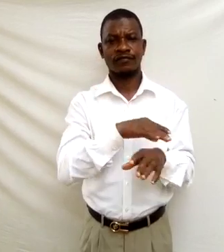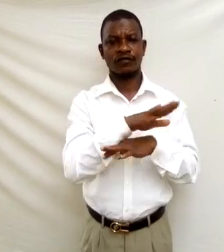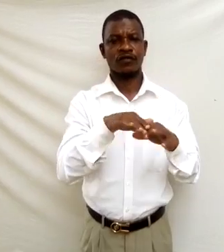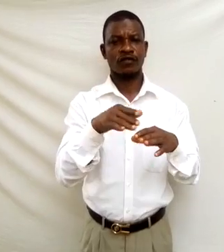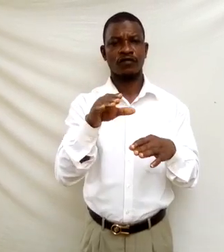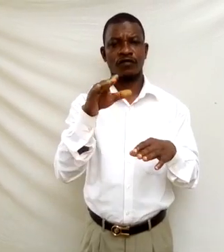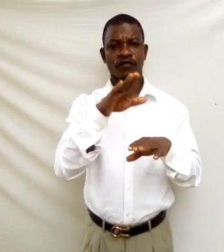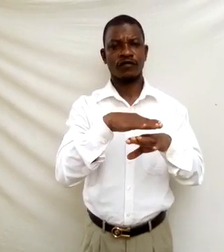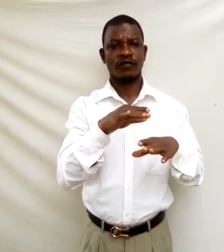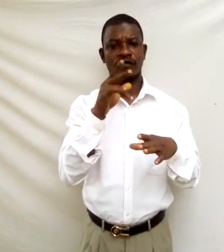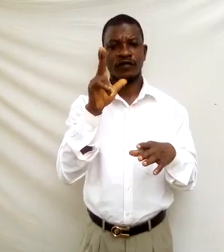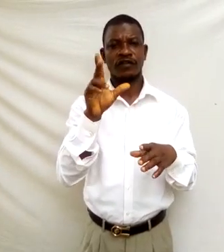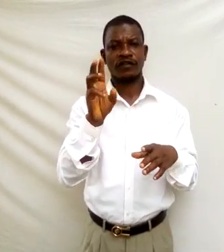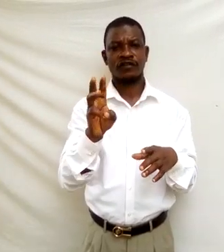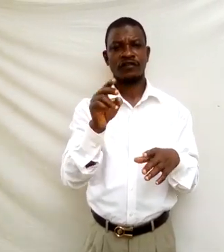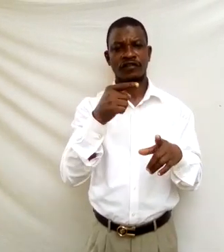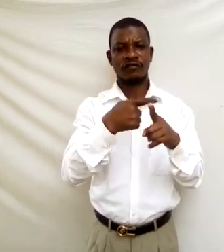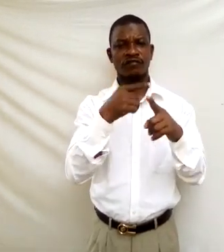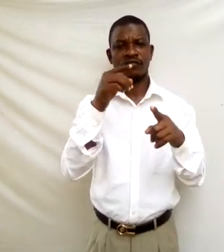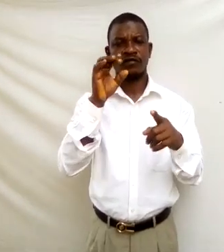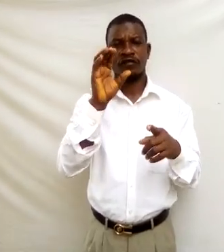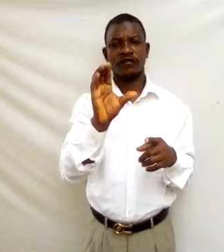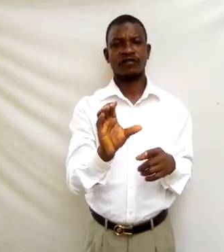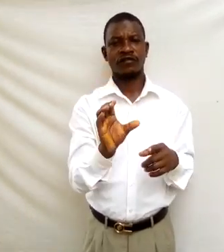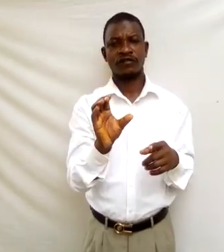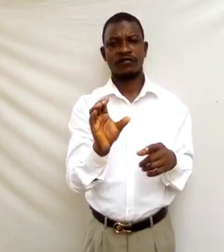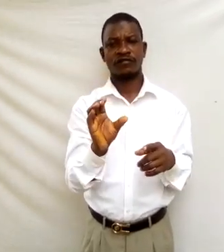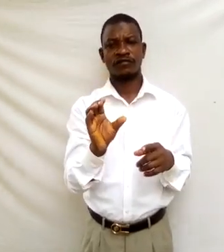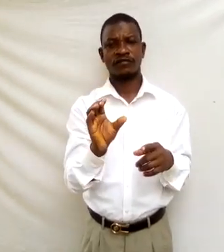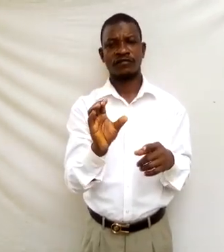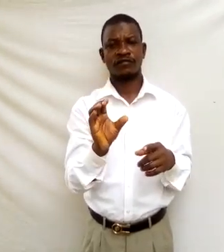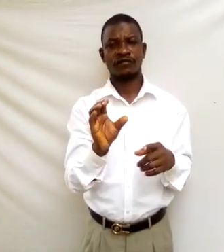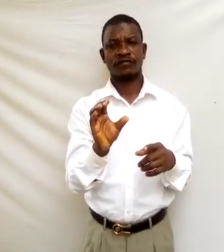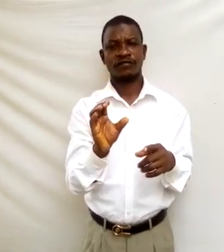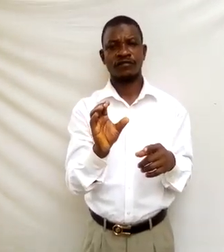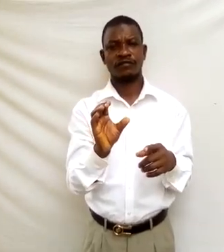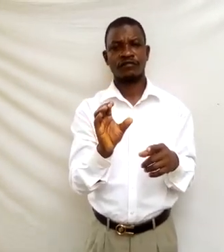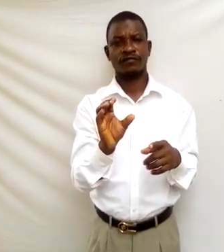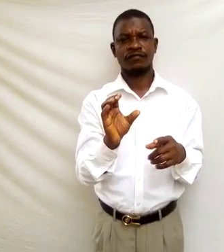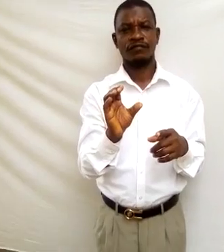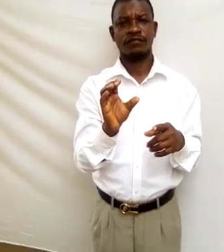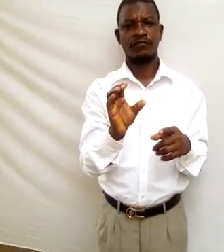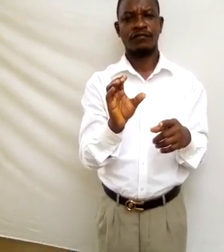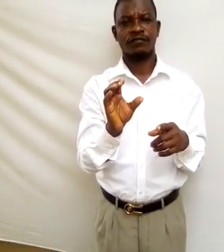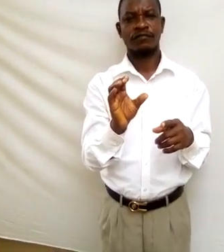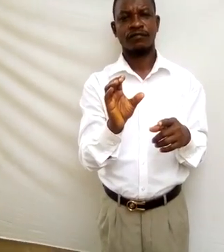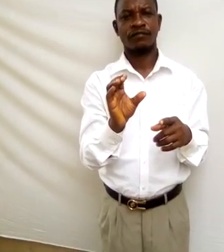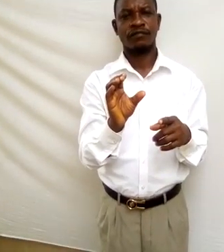36 plus c always always Thank you.